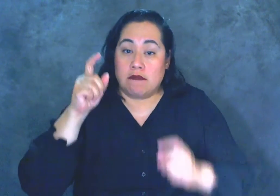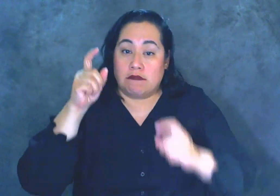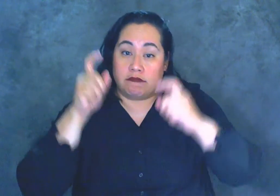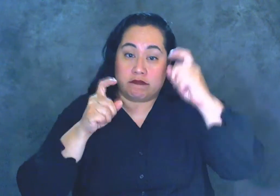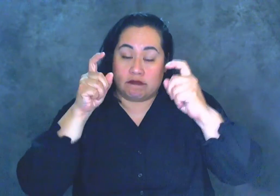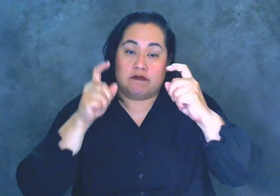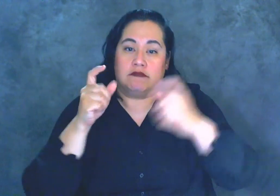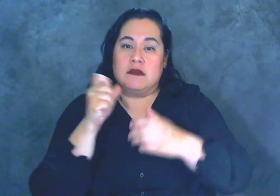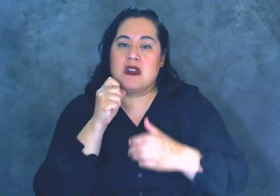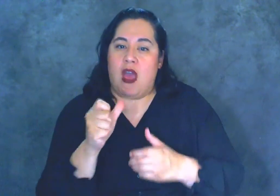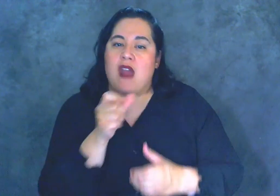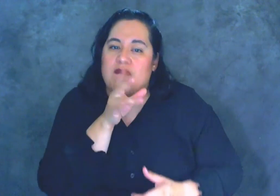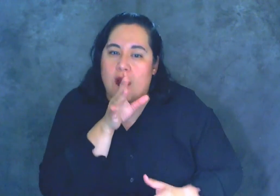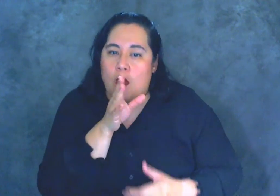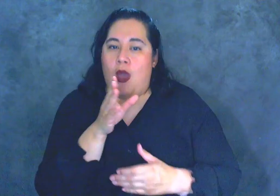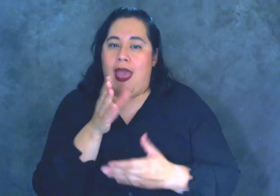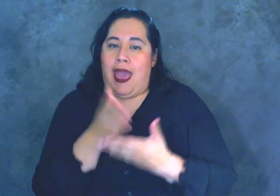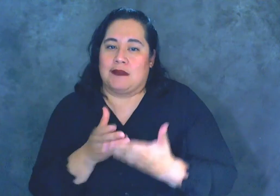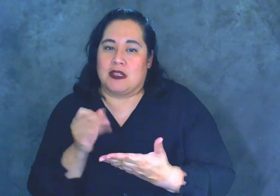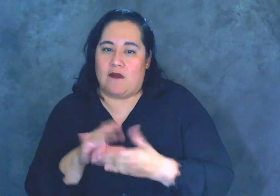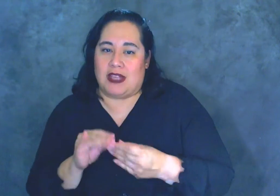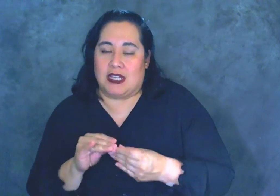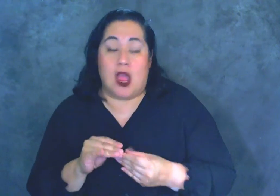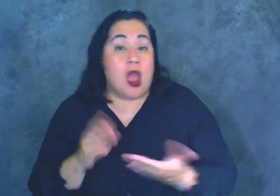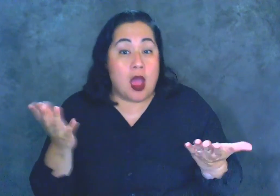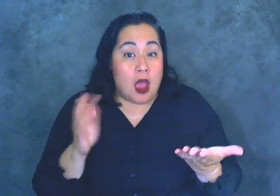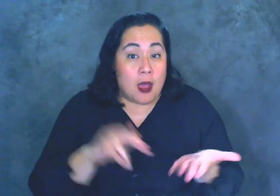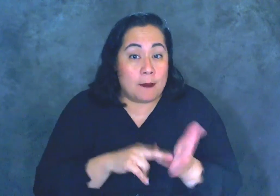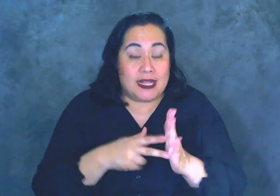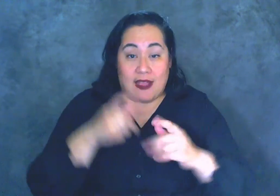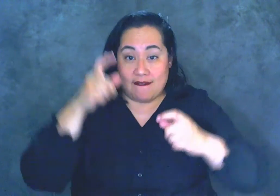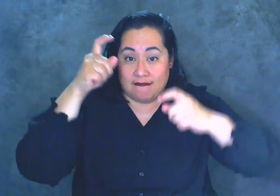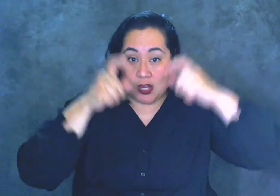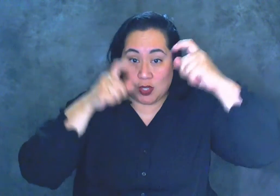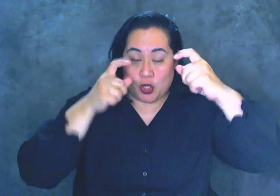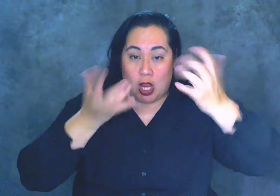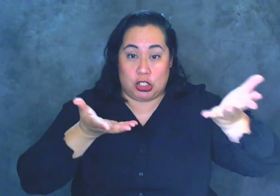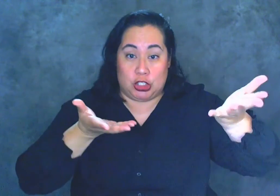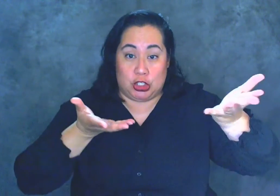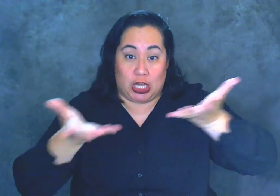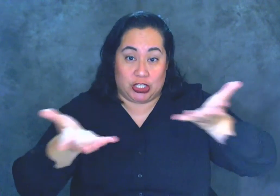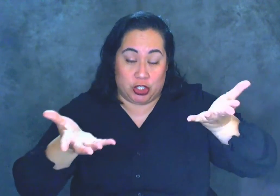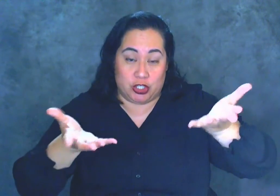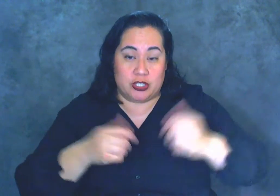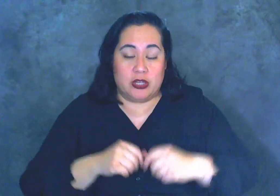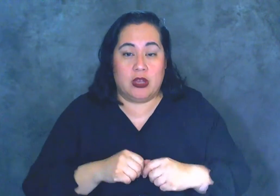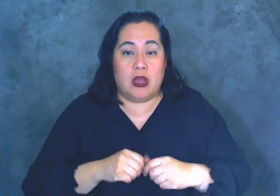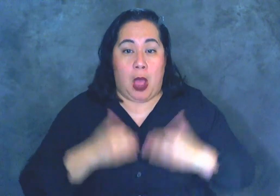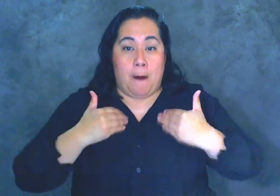message, and by that we mean facial expressions, gestures, body posture,